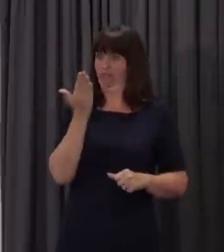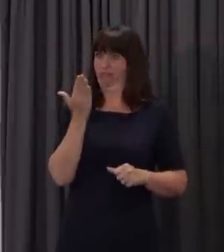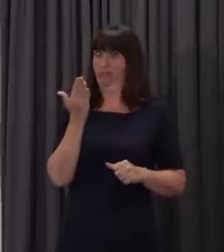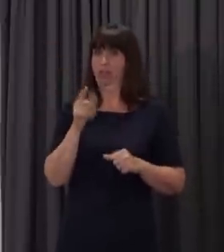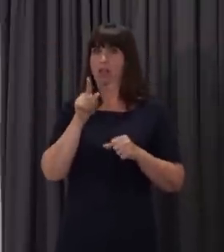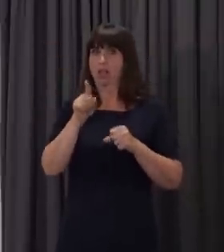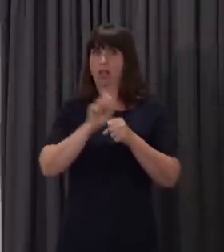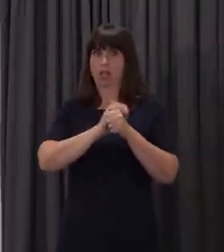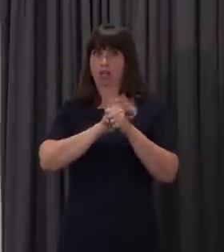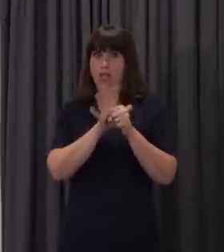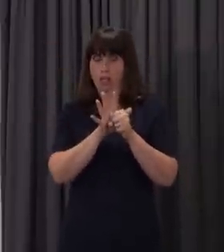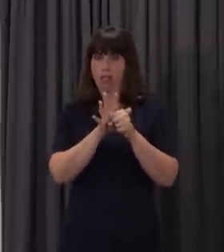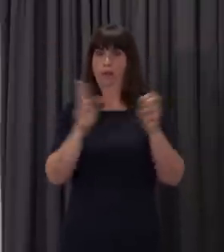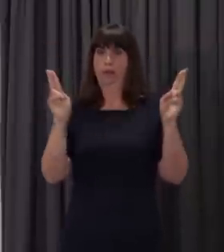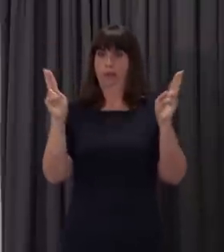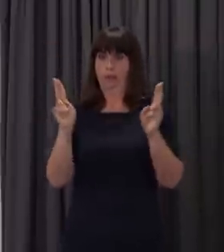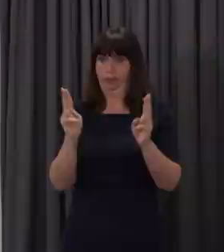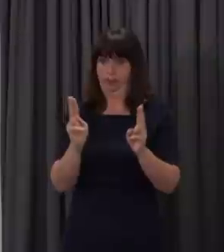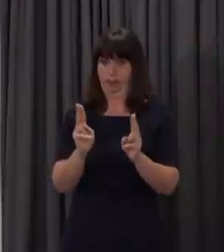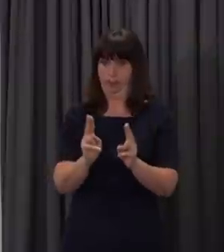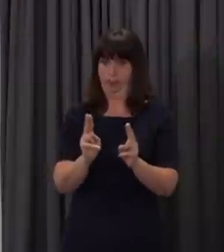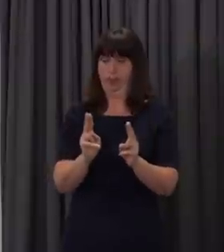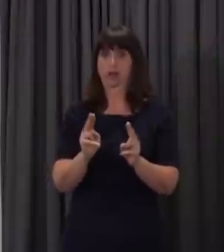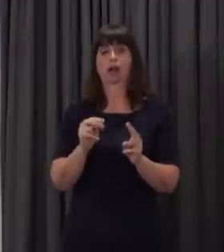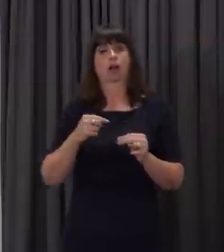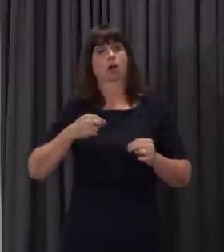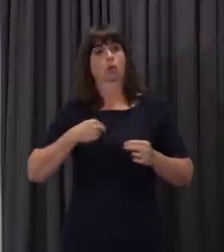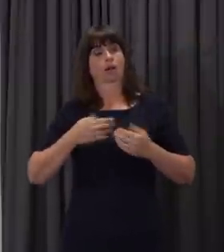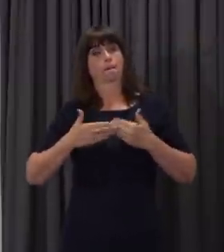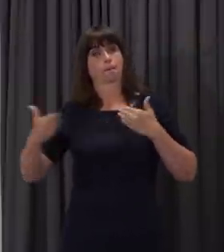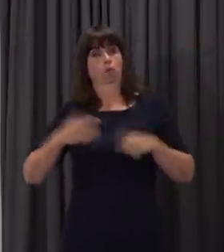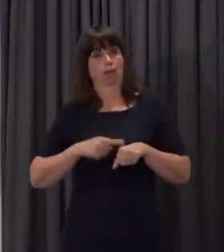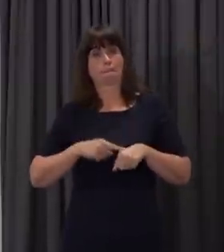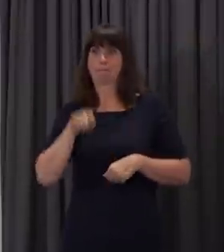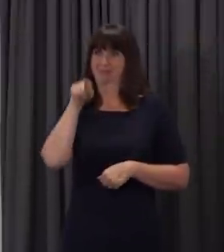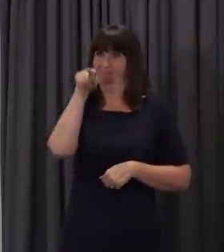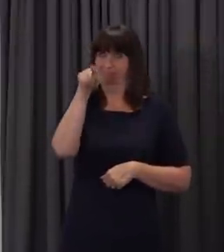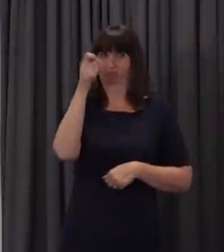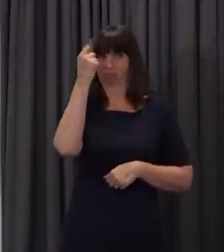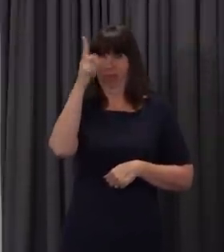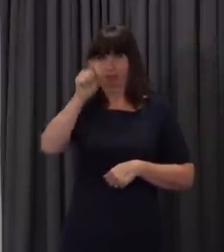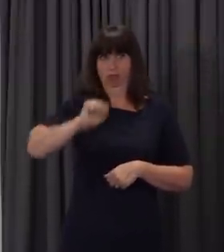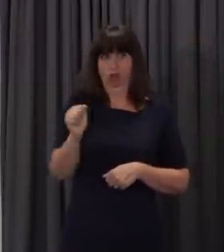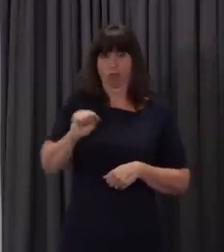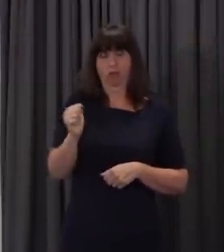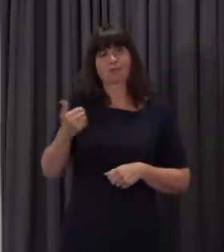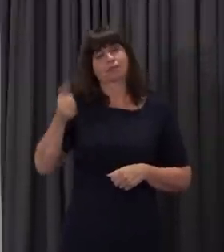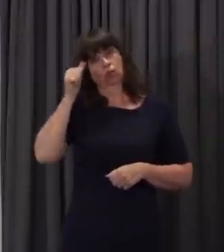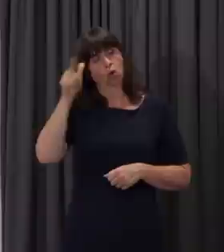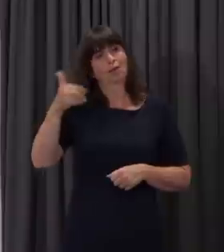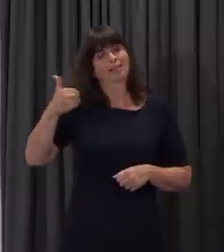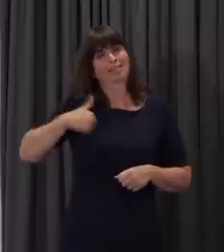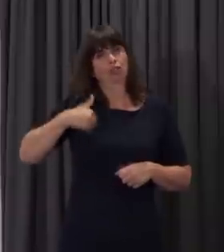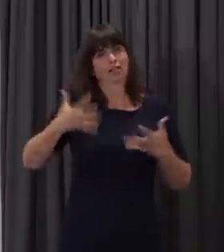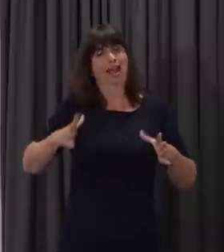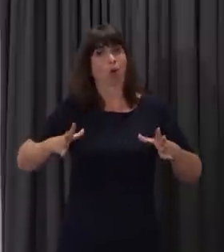infection rates to drop, the hospitalisation rates to drop, than we have here. And they have indicated in Scotland, of course, that teachers are in doing some